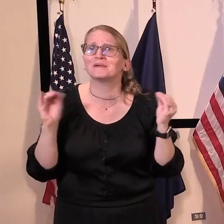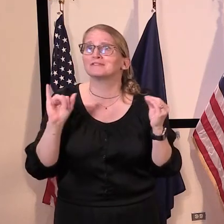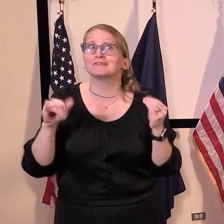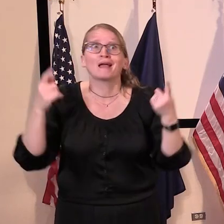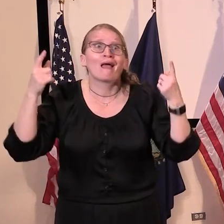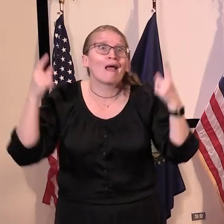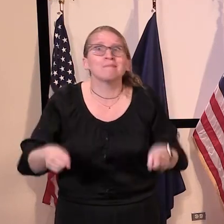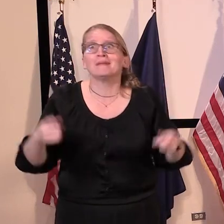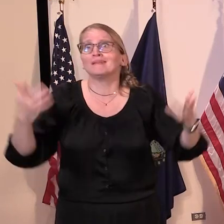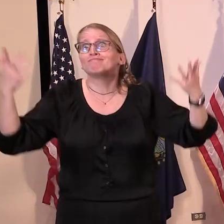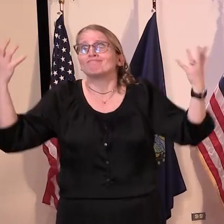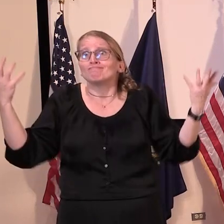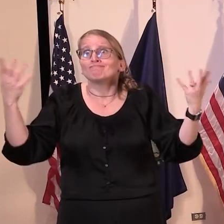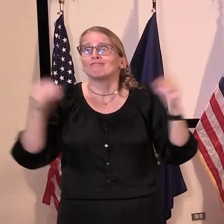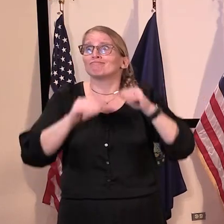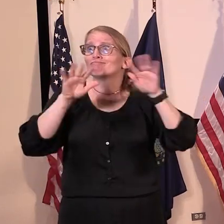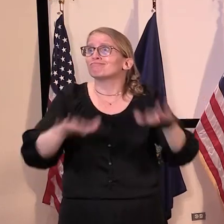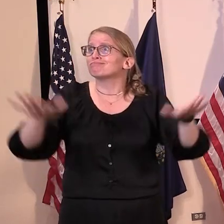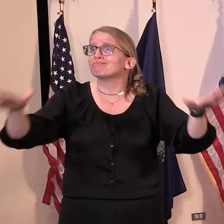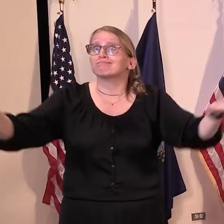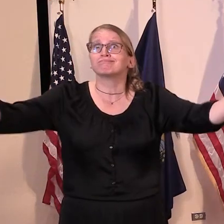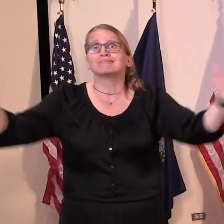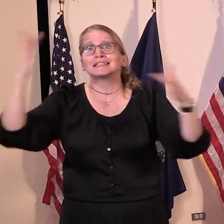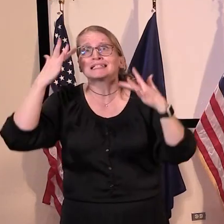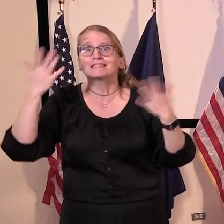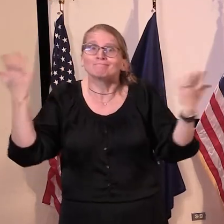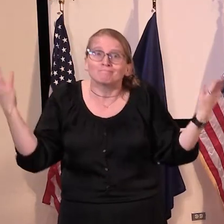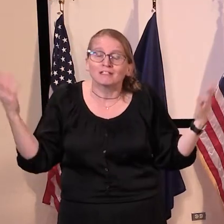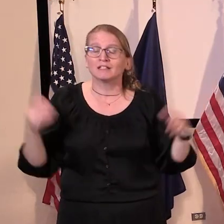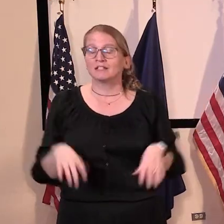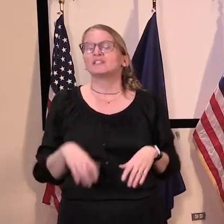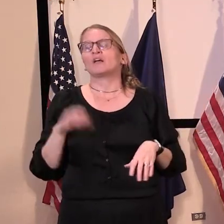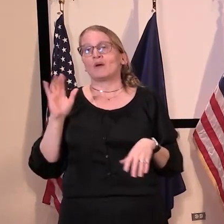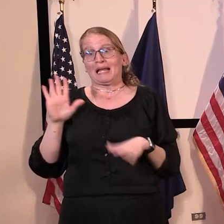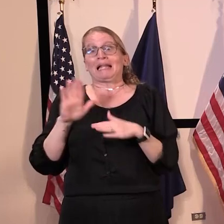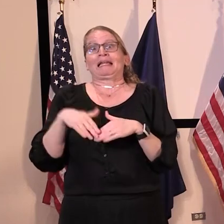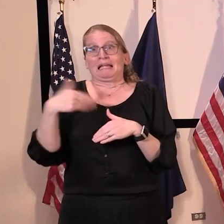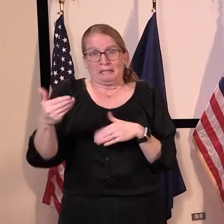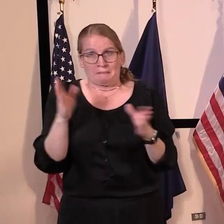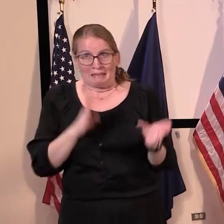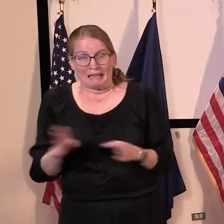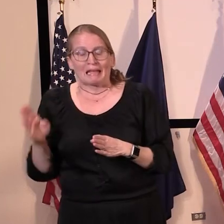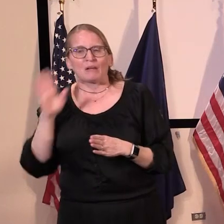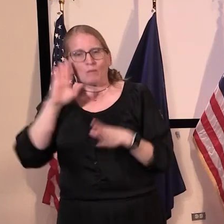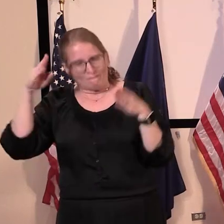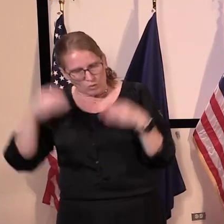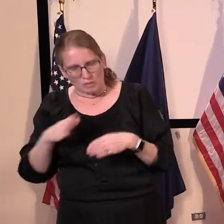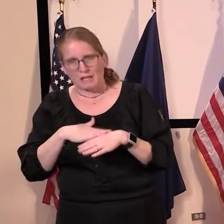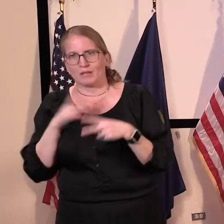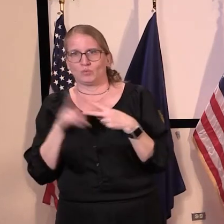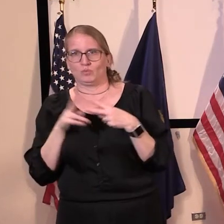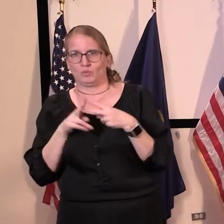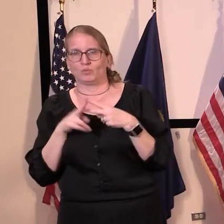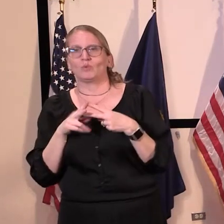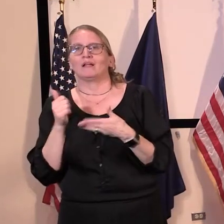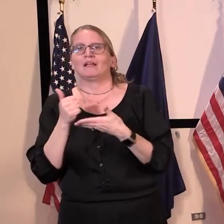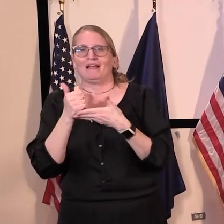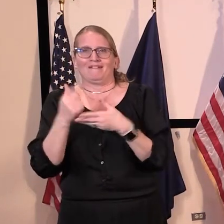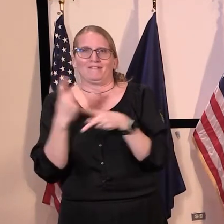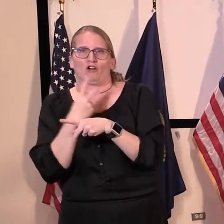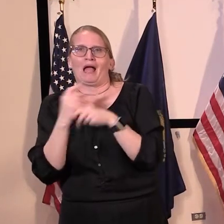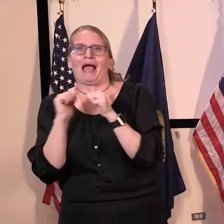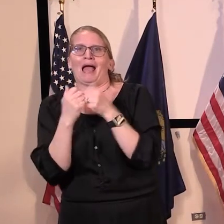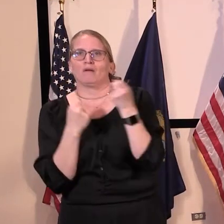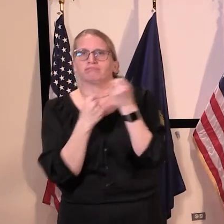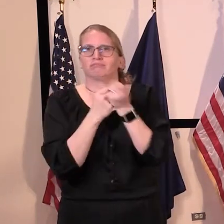the next aid package, we do focus on two things, one among others. But one is aid to the states and